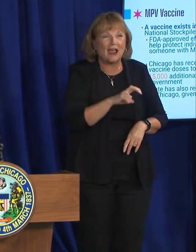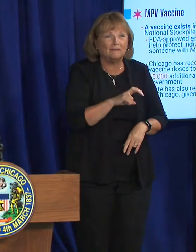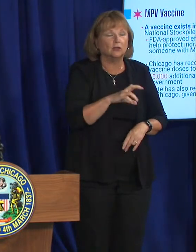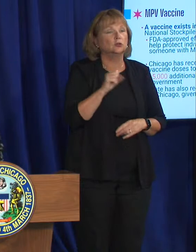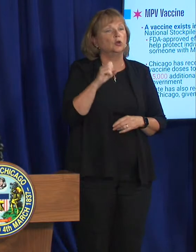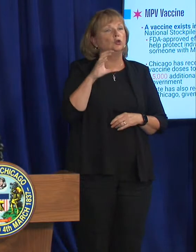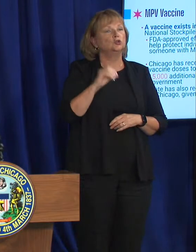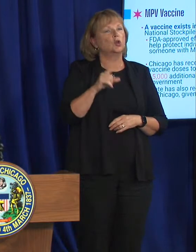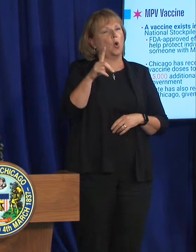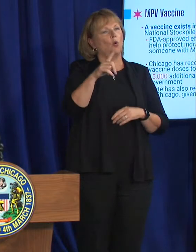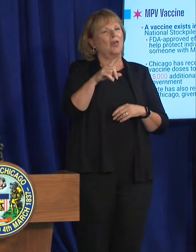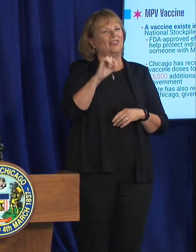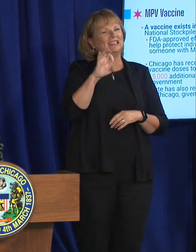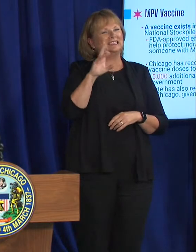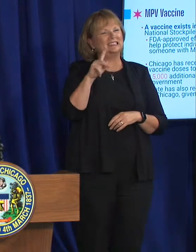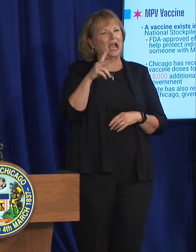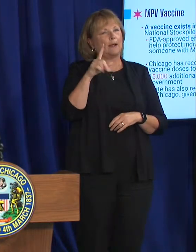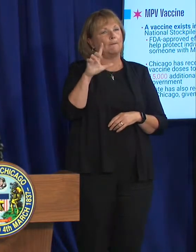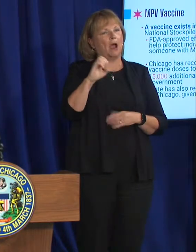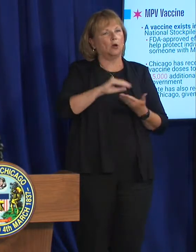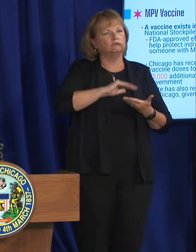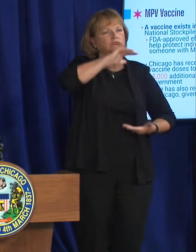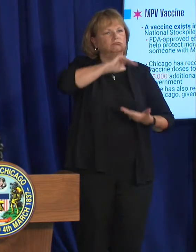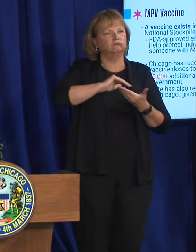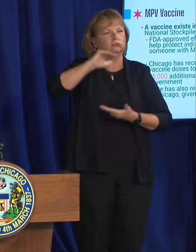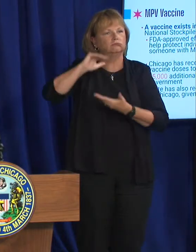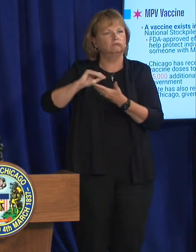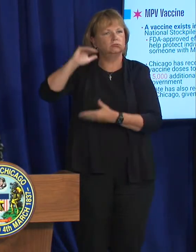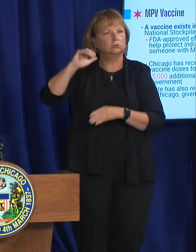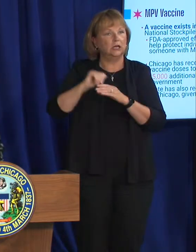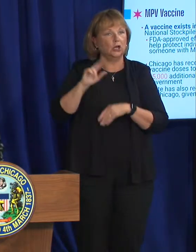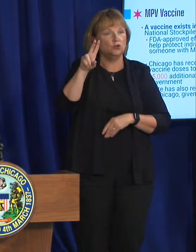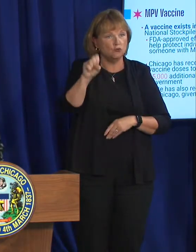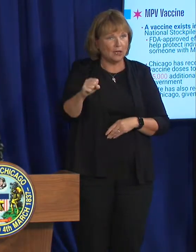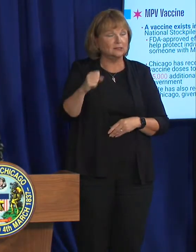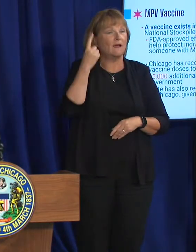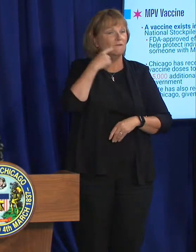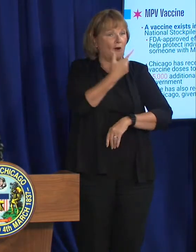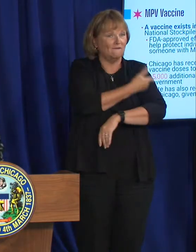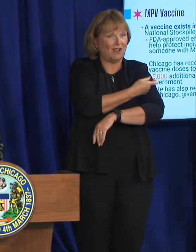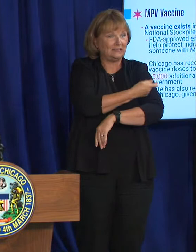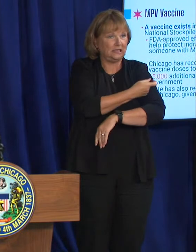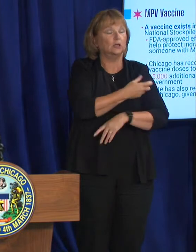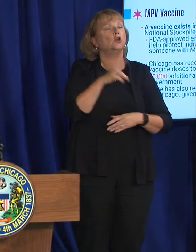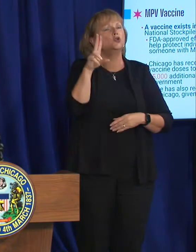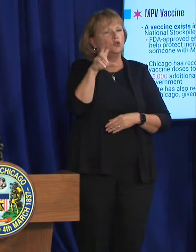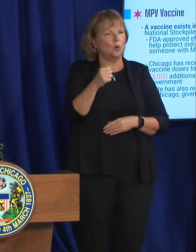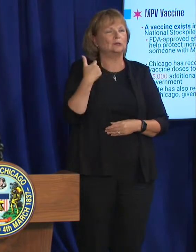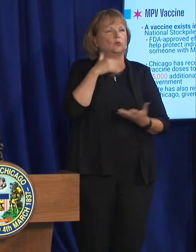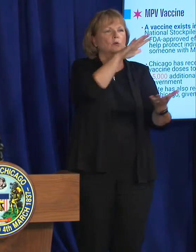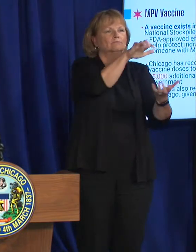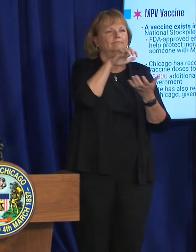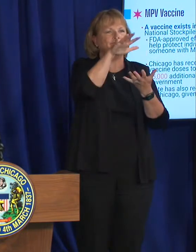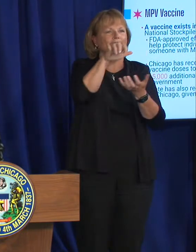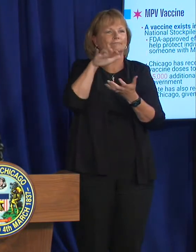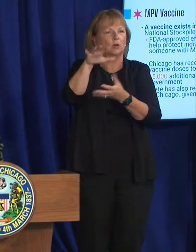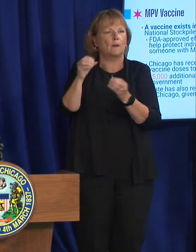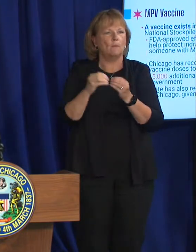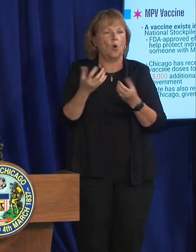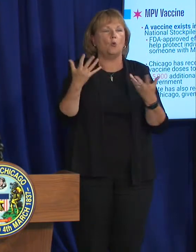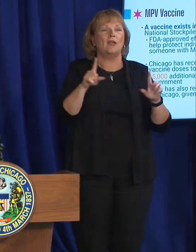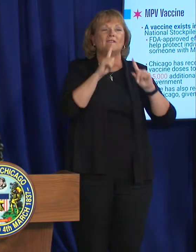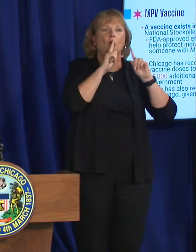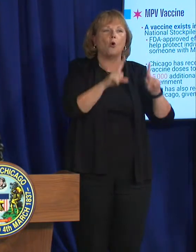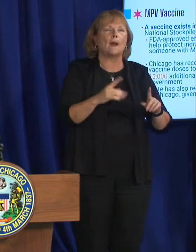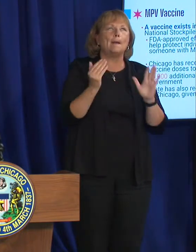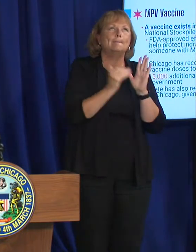strategic national stockpile at the federal level maintains vaccine. The US is acquiring more, they have put in orders for